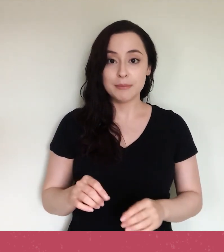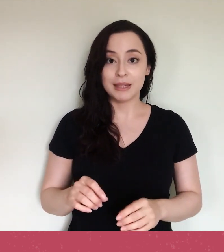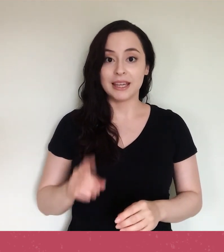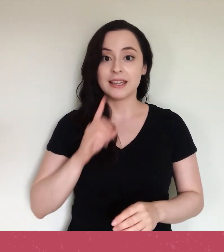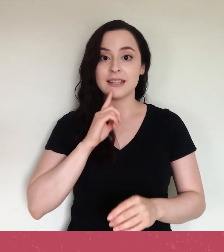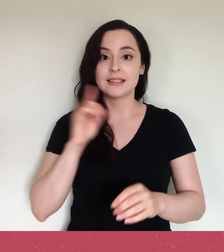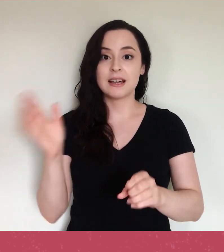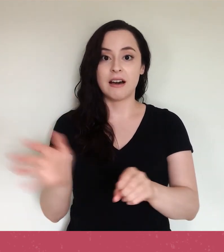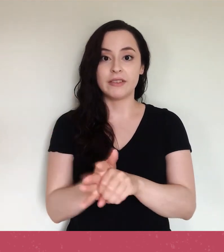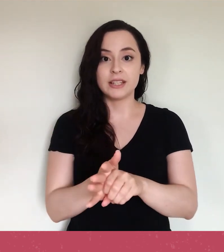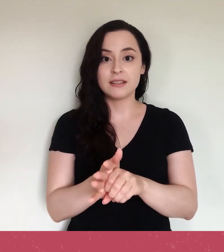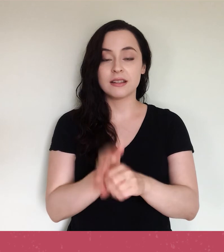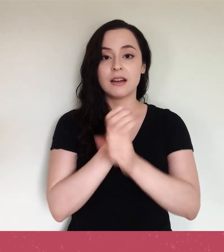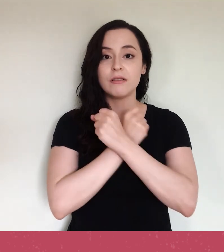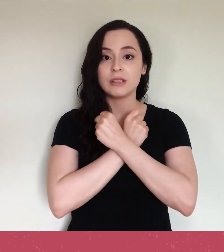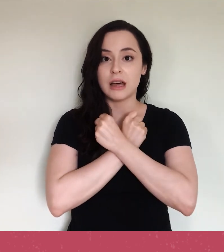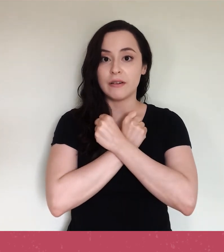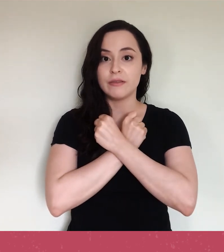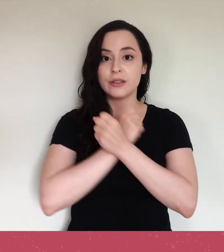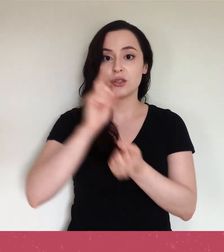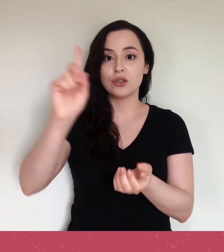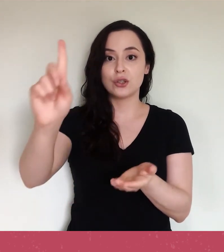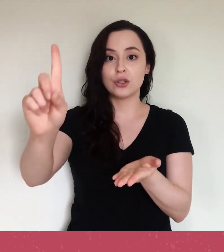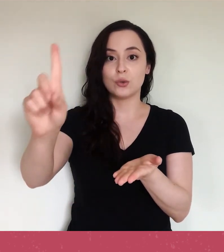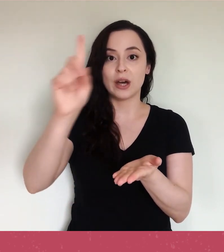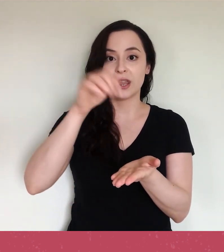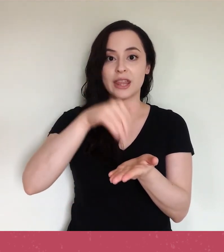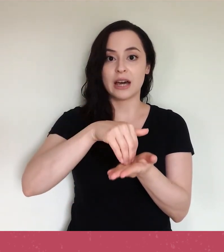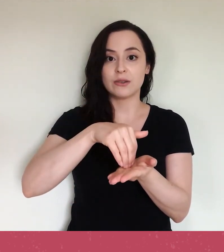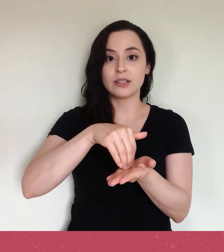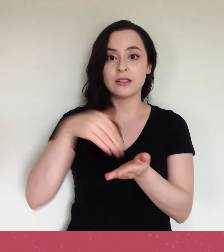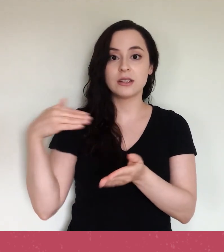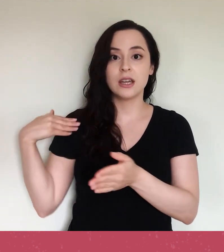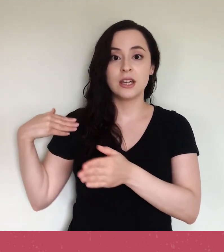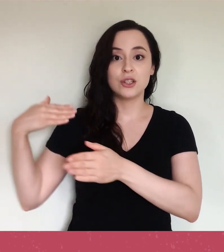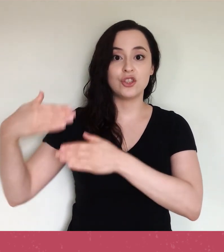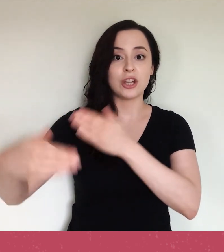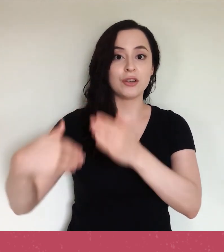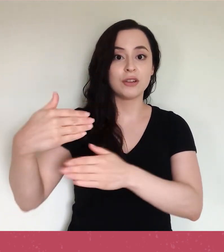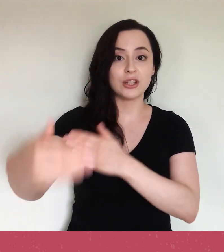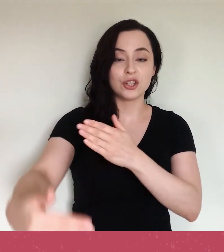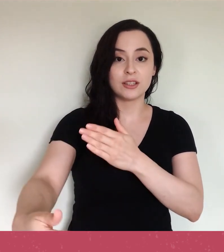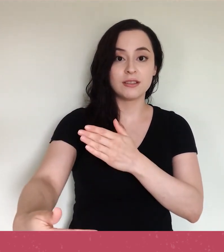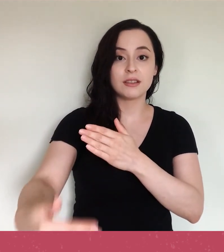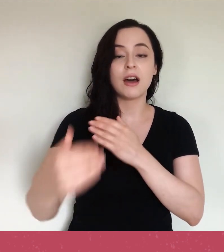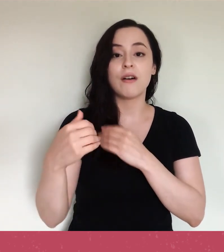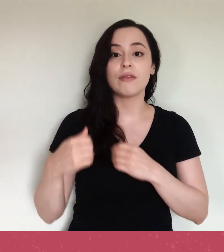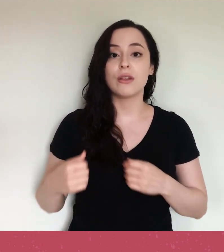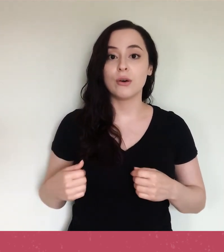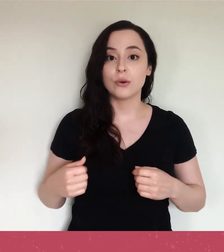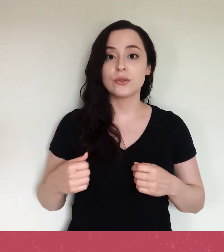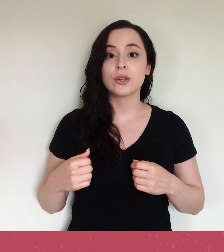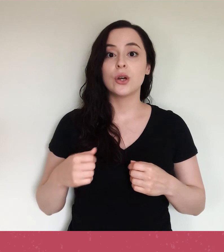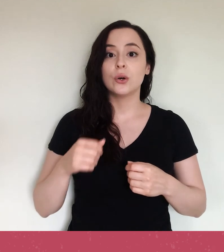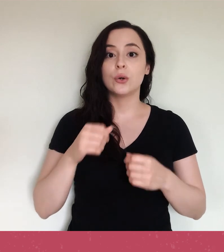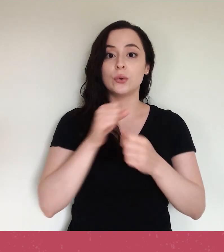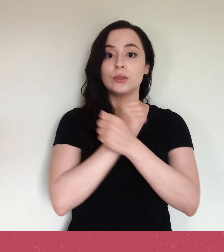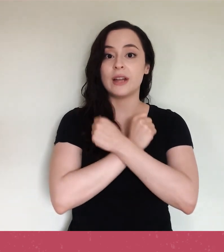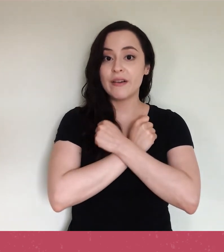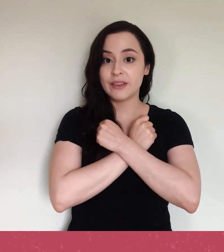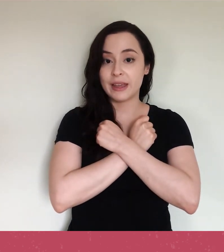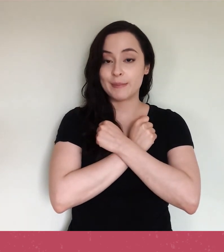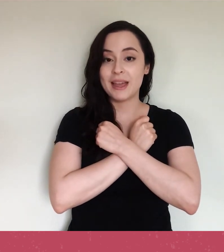Keeping his covenant of love to a thousand generations of those